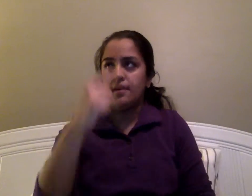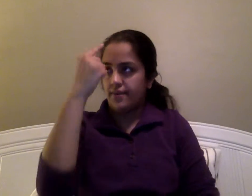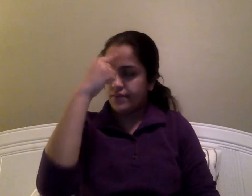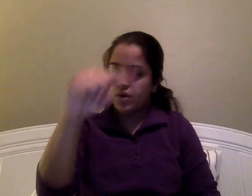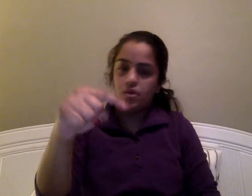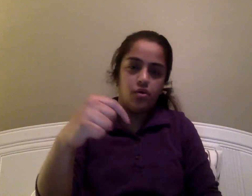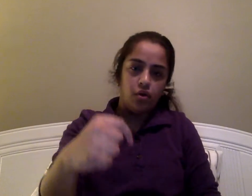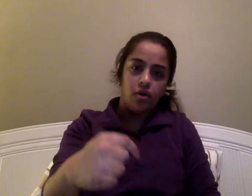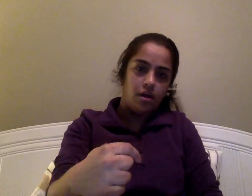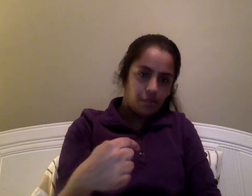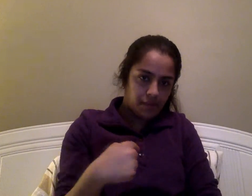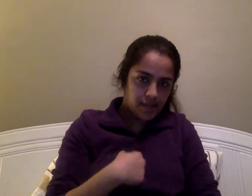for me,